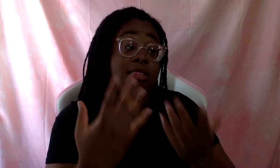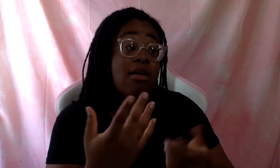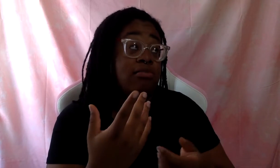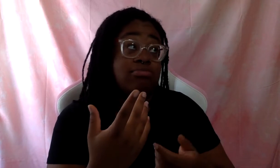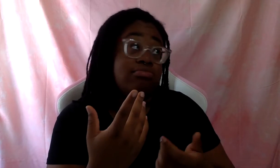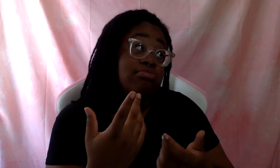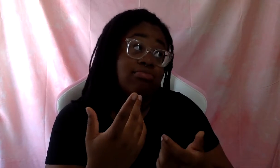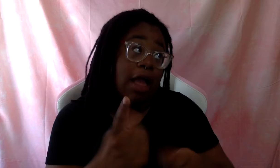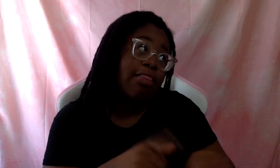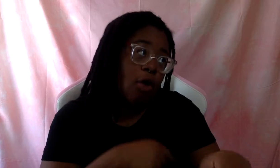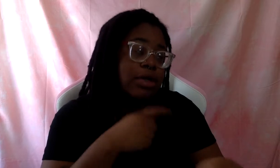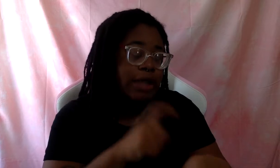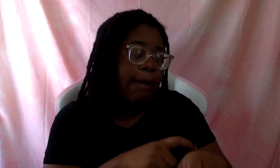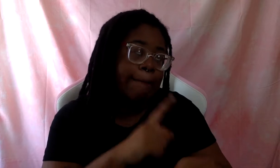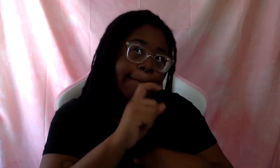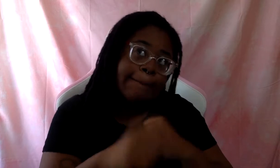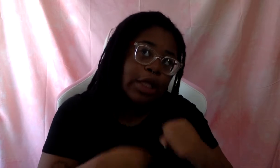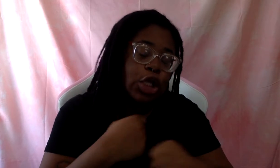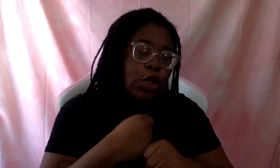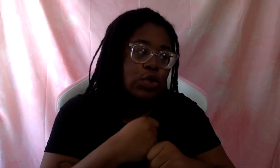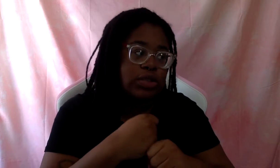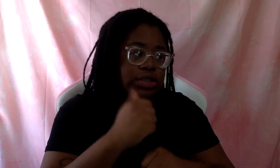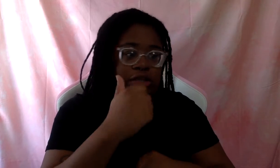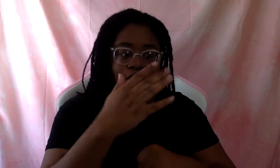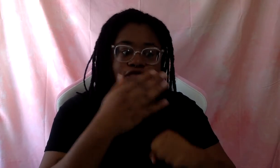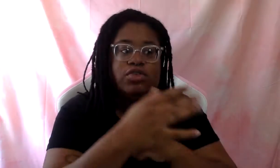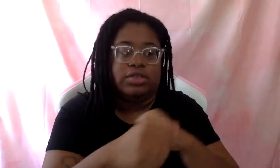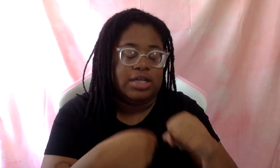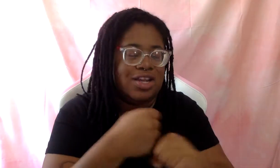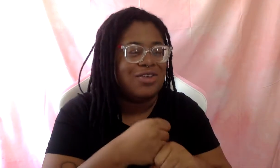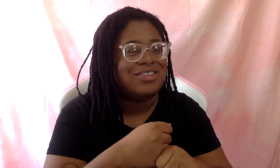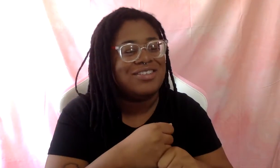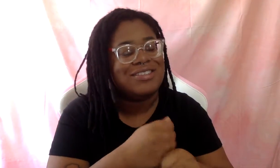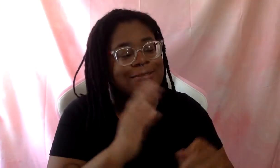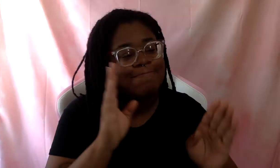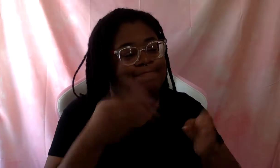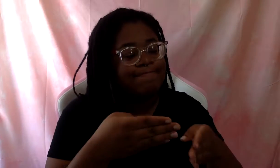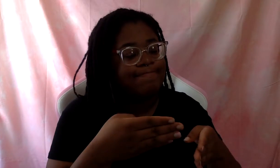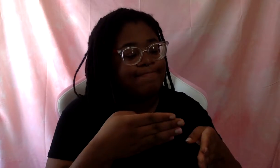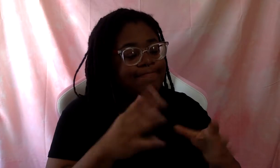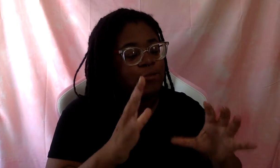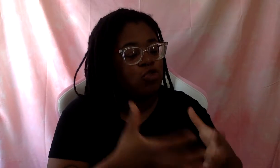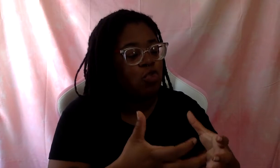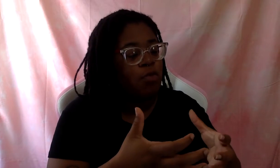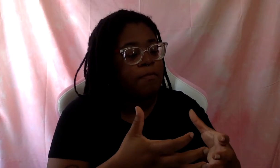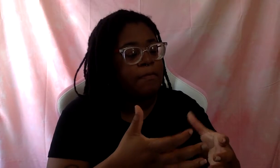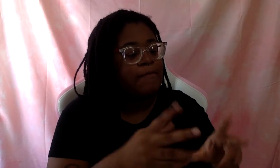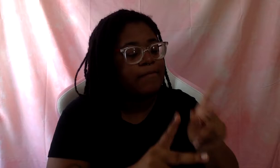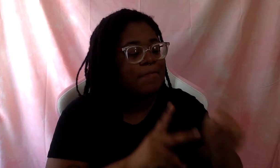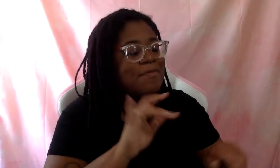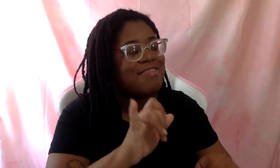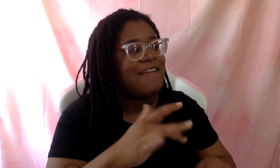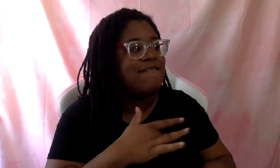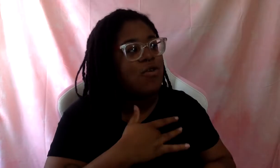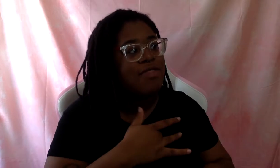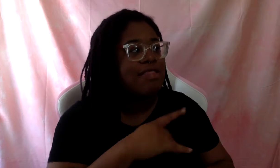ooh, for centuries, there is a certain demographic who has believed that they are entitled to certain information, to certain